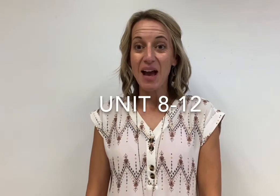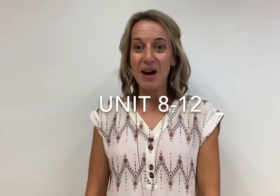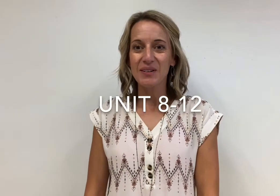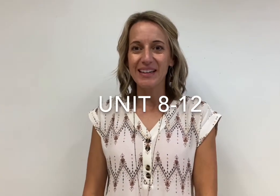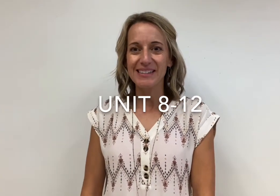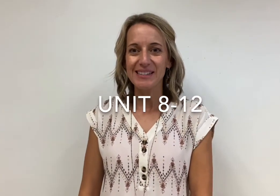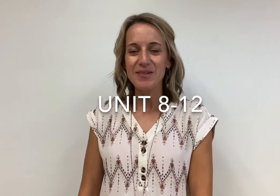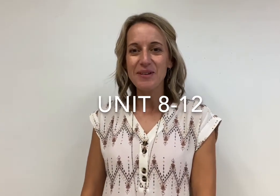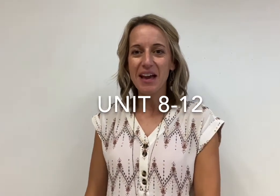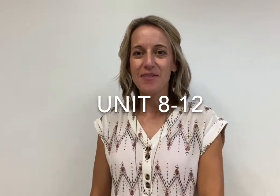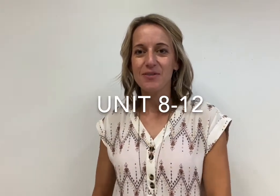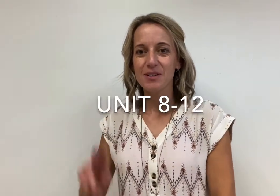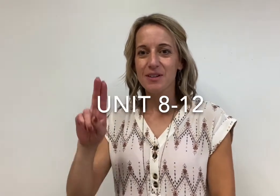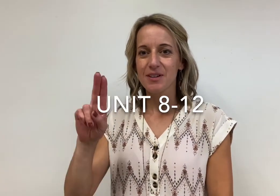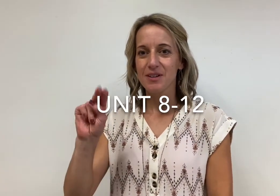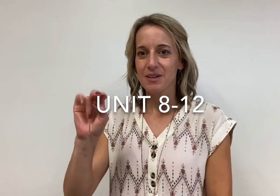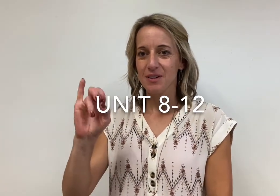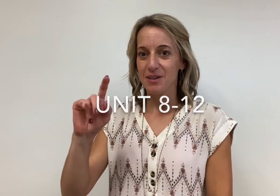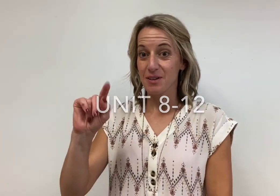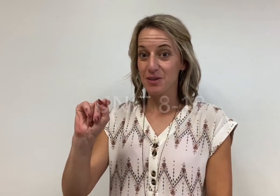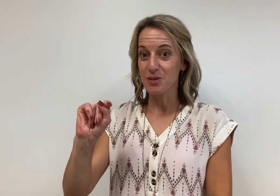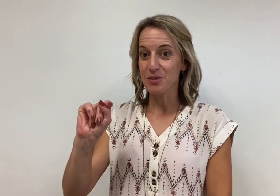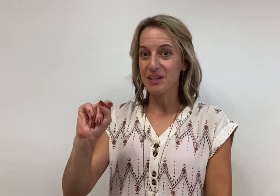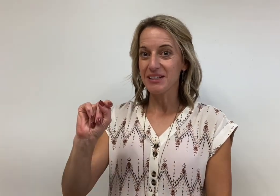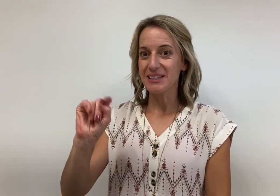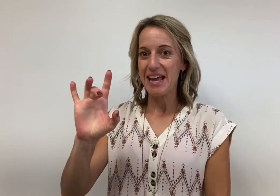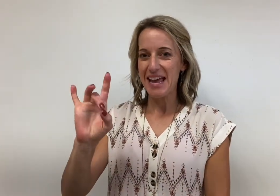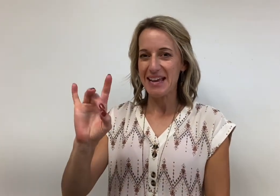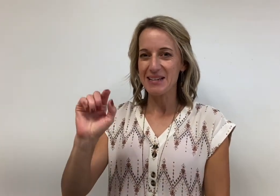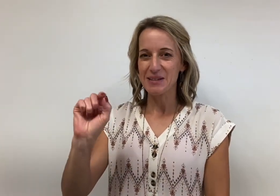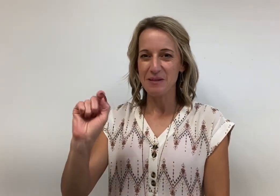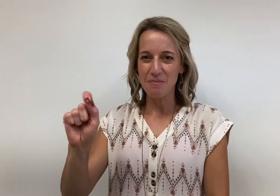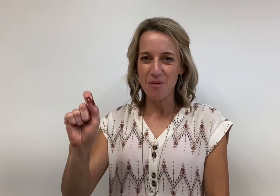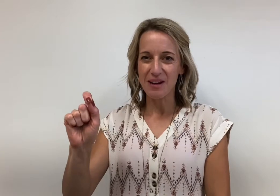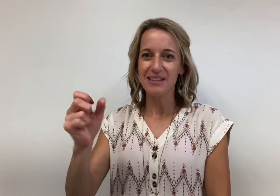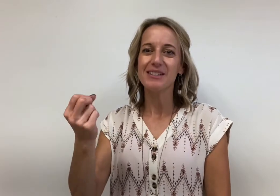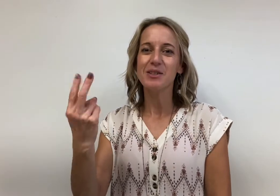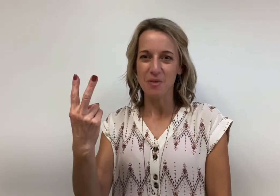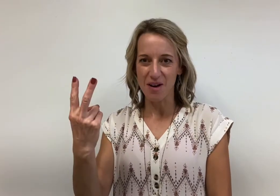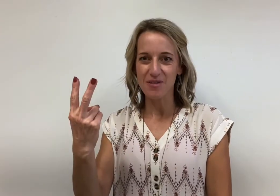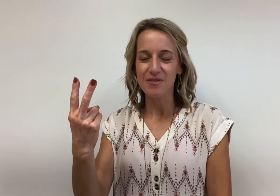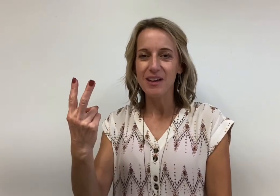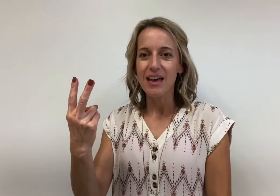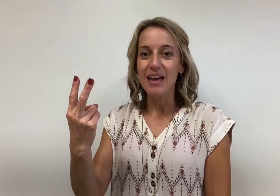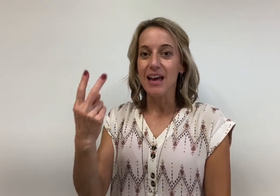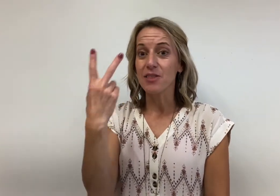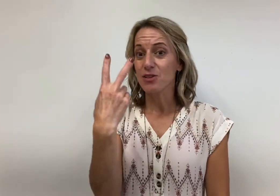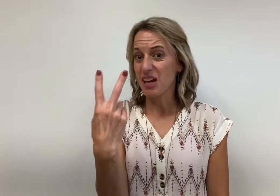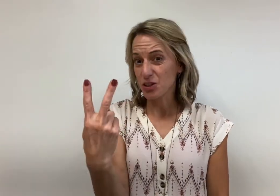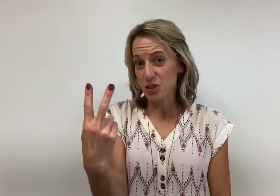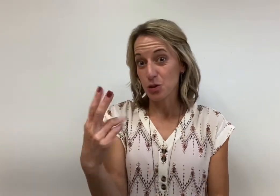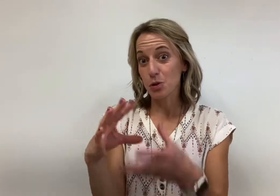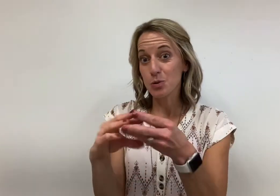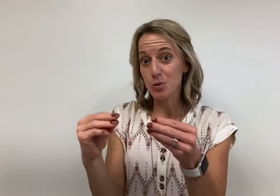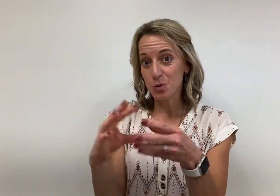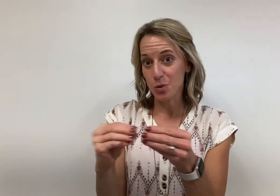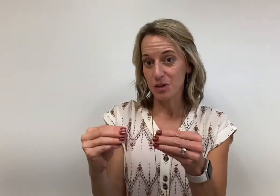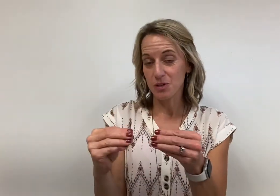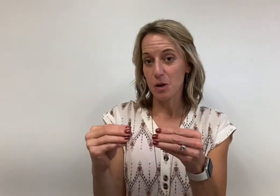Okay, so we have unit 8.12, and there's actually two stories, so I'm